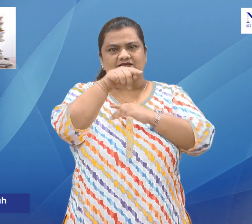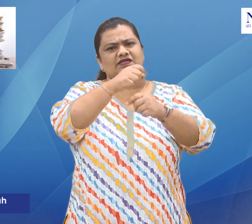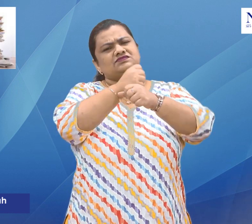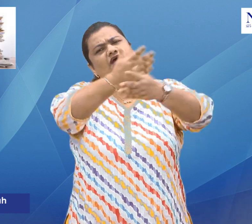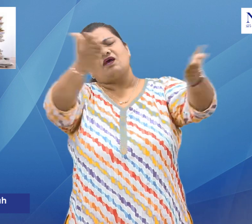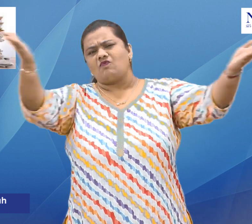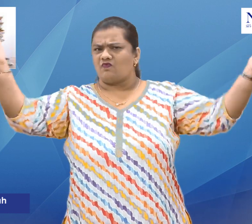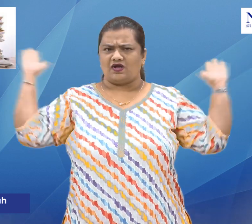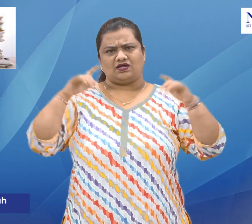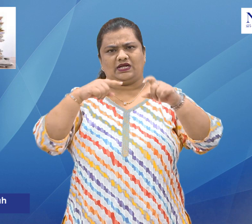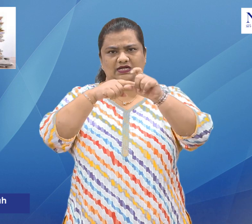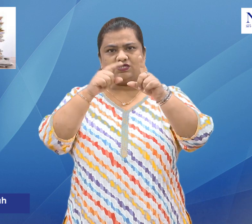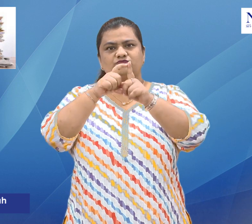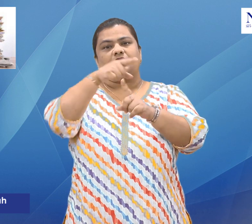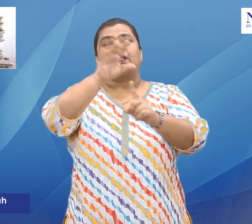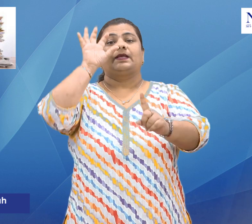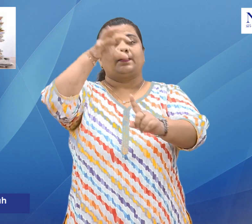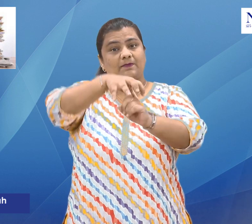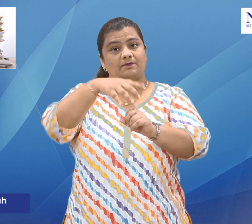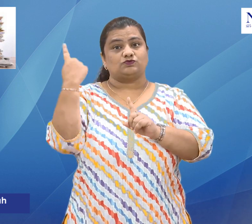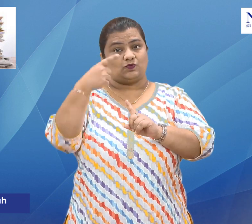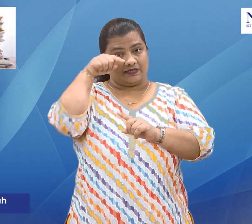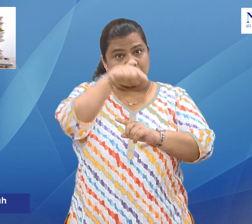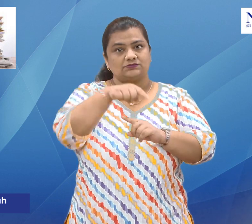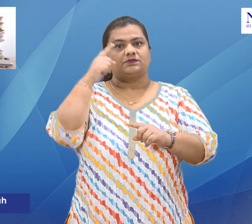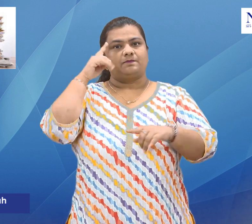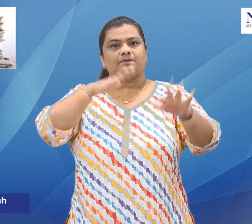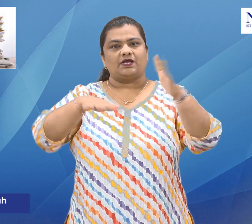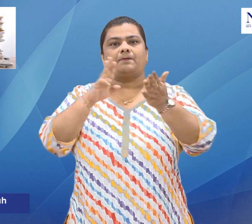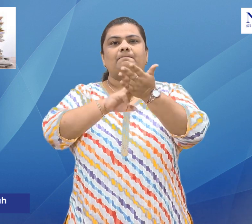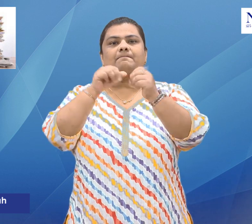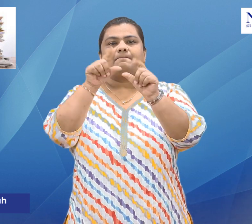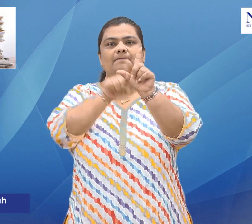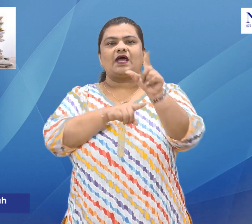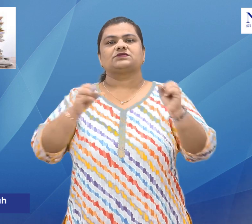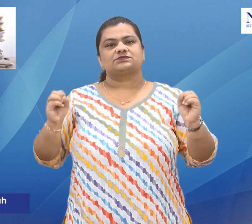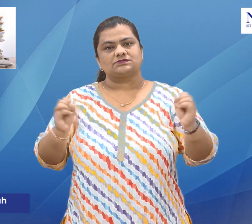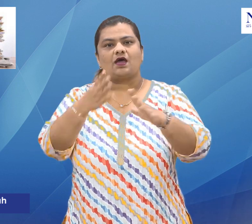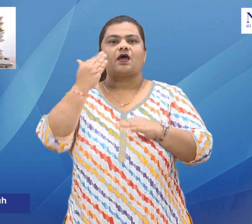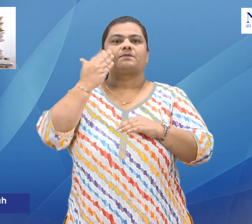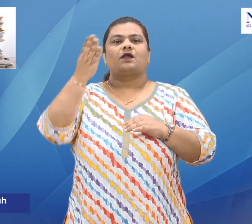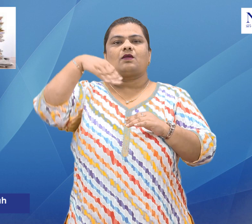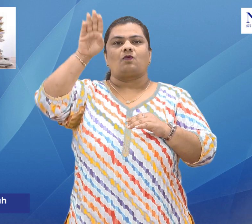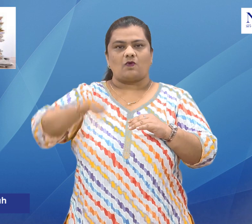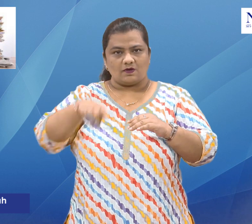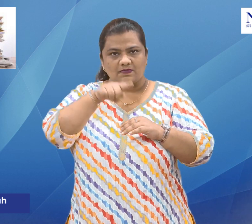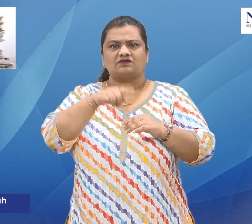is to deliver government services in a precise and fast manner for the public. As part of the arrangements ahead of school reopening